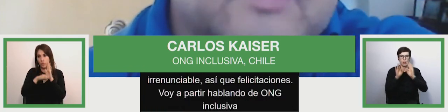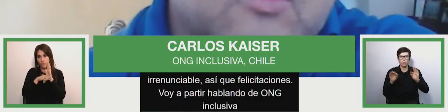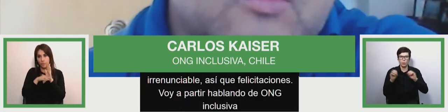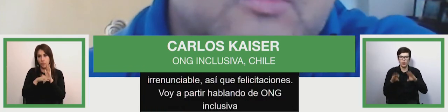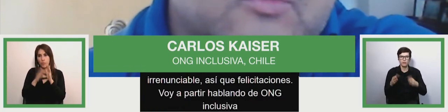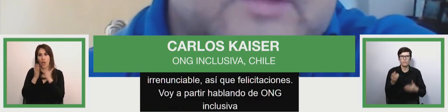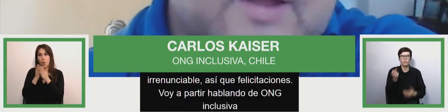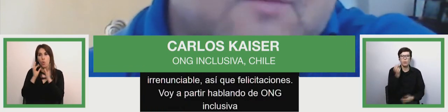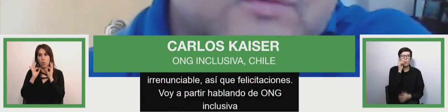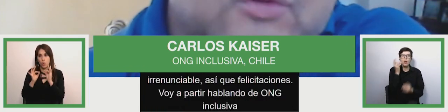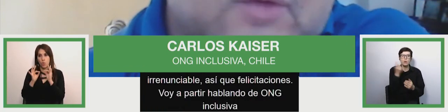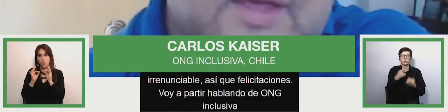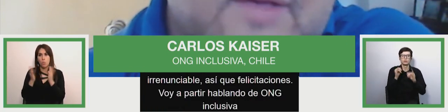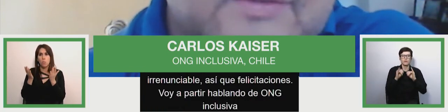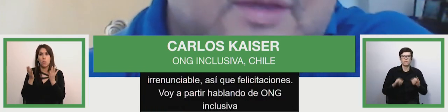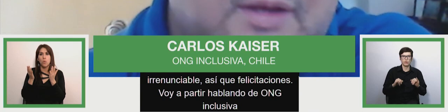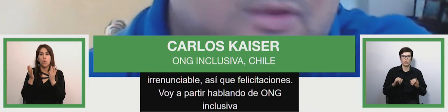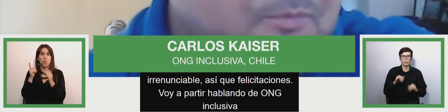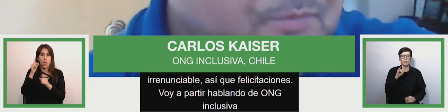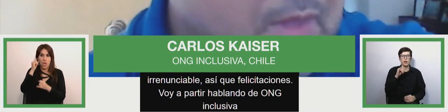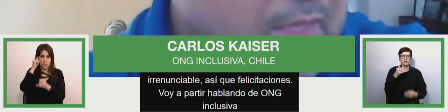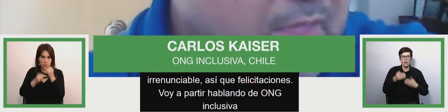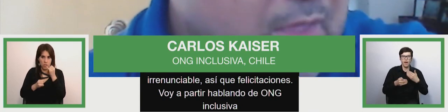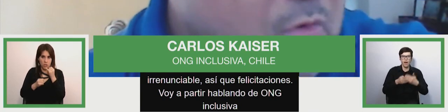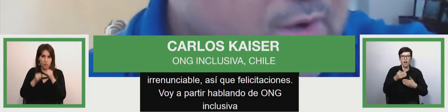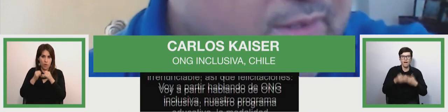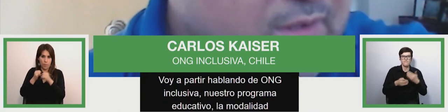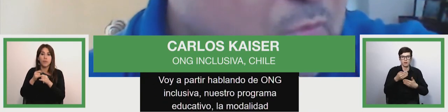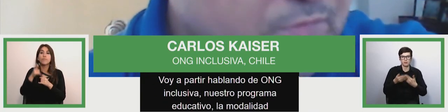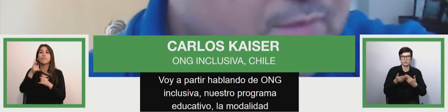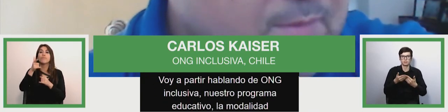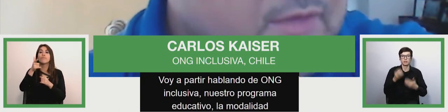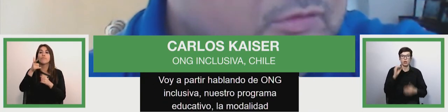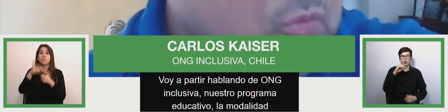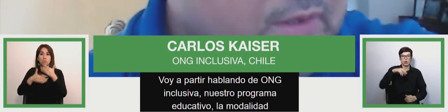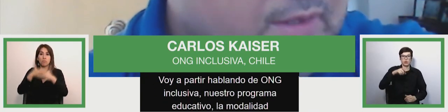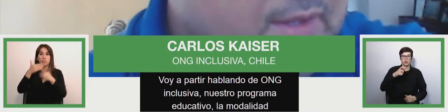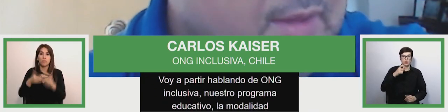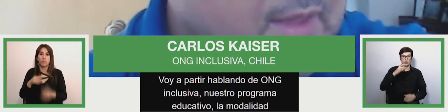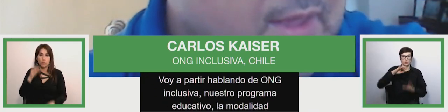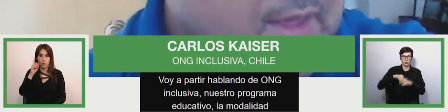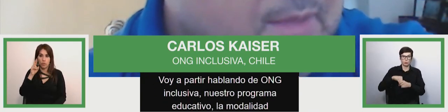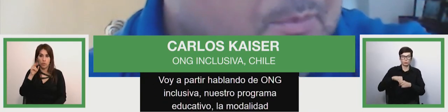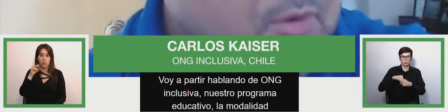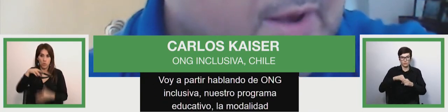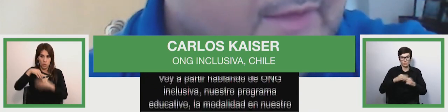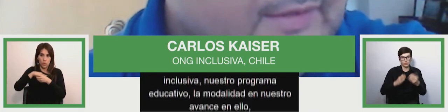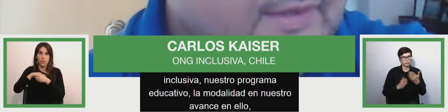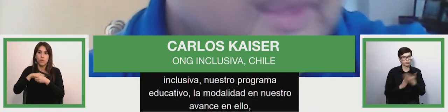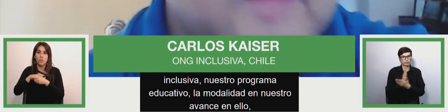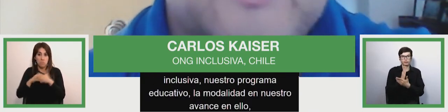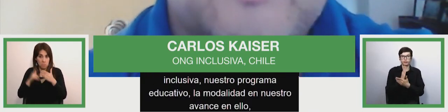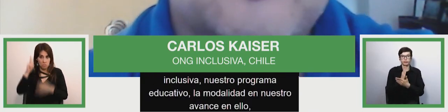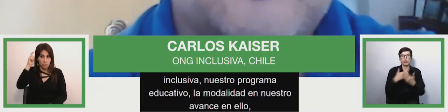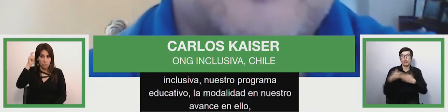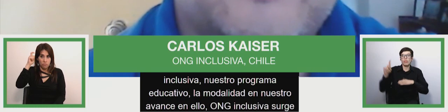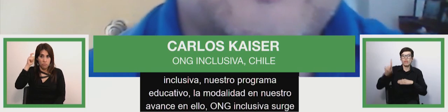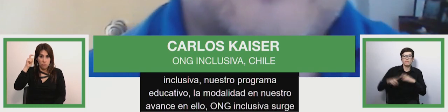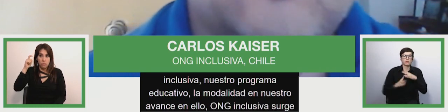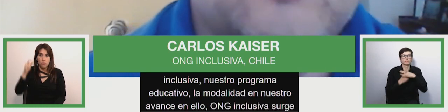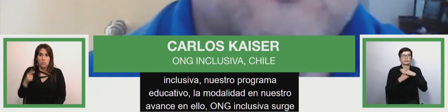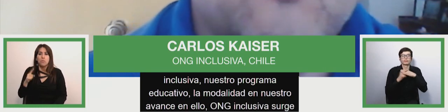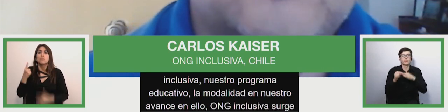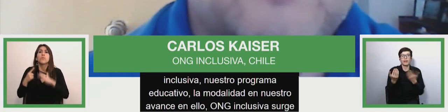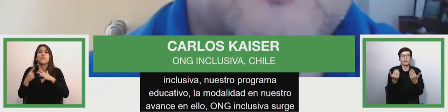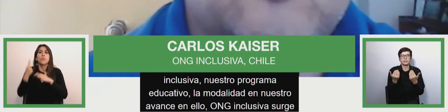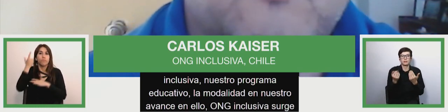irreplaceable justice irreplaceable justice i will start over inclusive of ngo inclusive what modality it